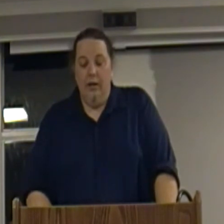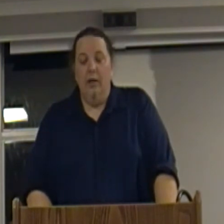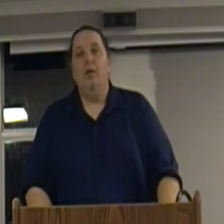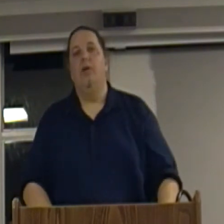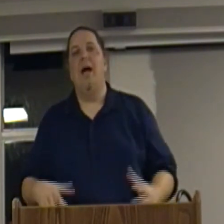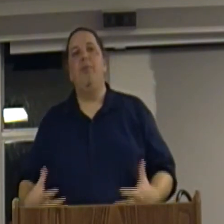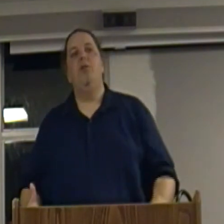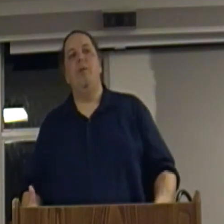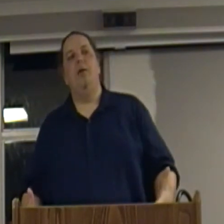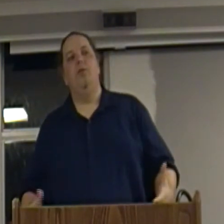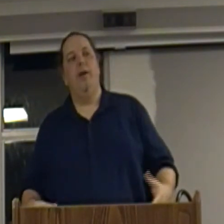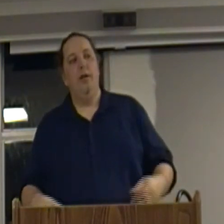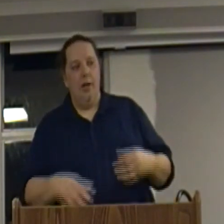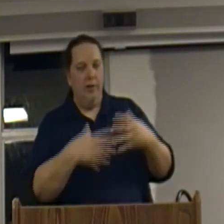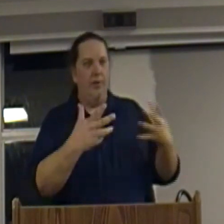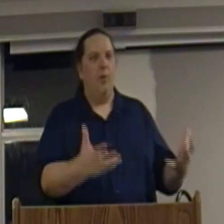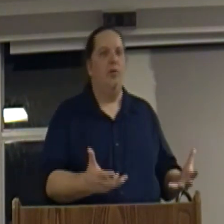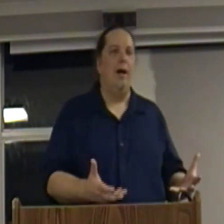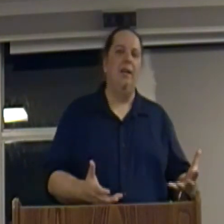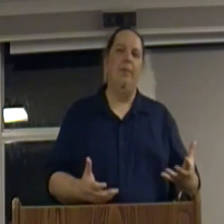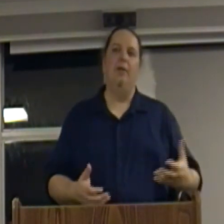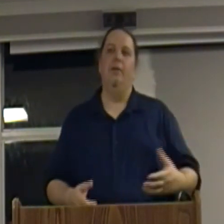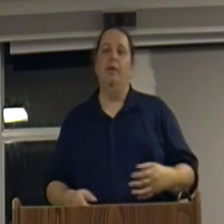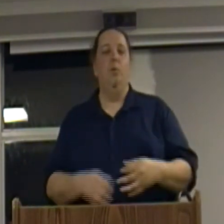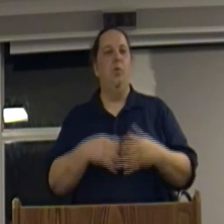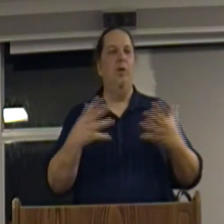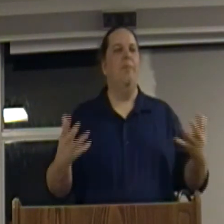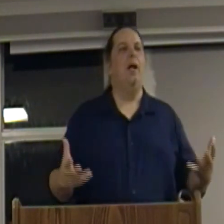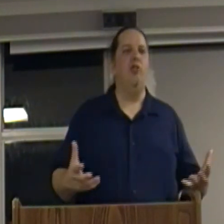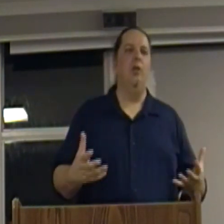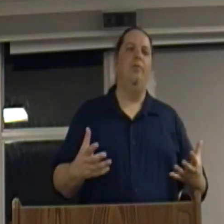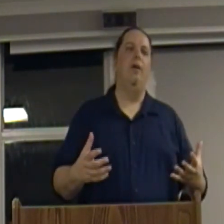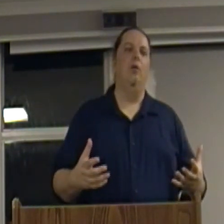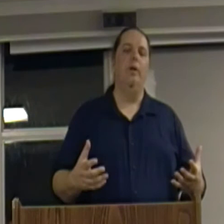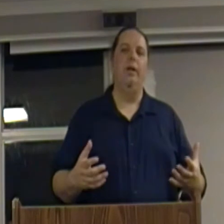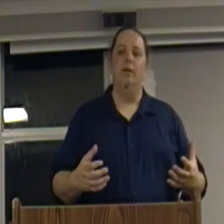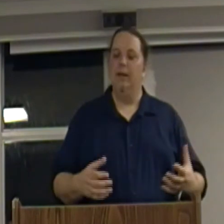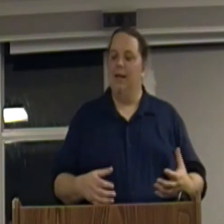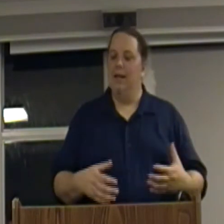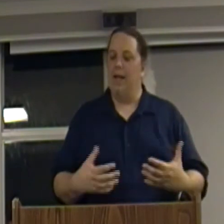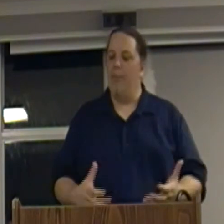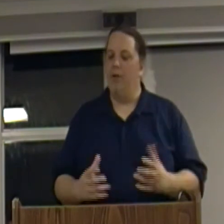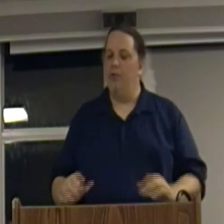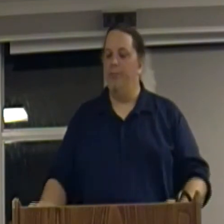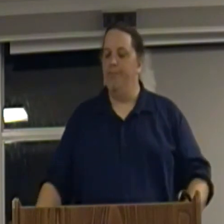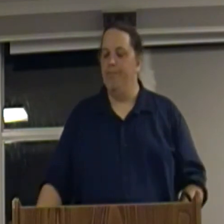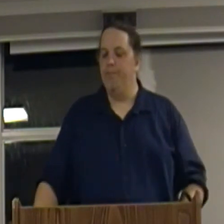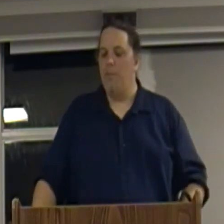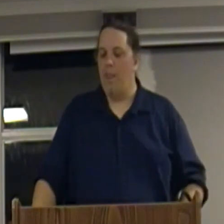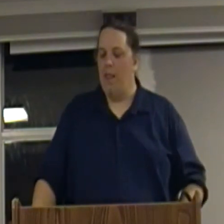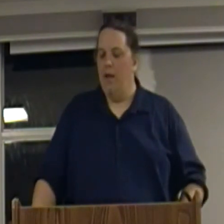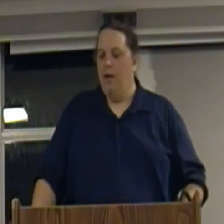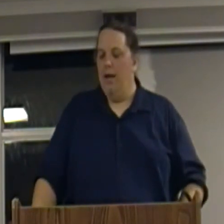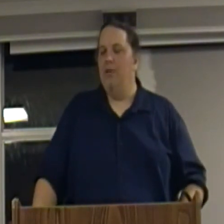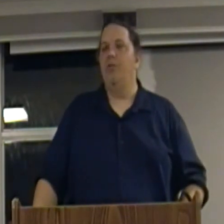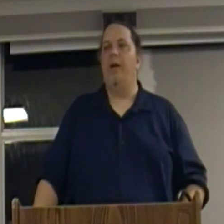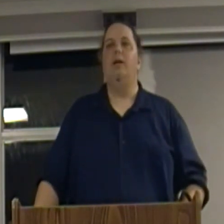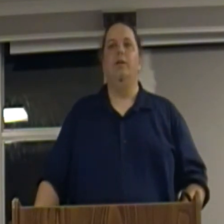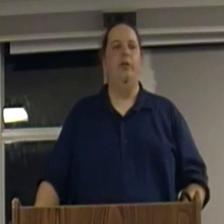So capitalism has a cycle as I was talking about when we were imagining it without greed capitalism has a cycle of